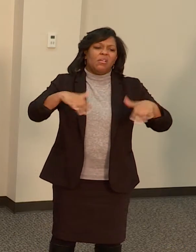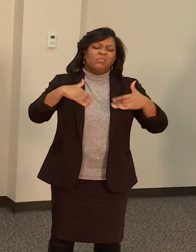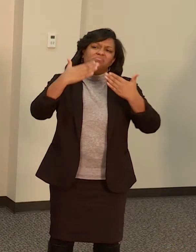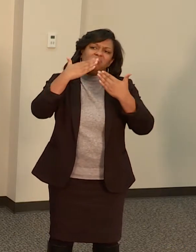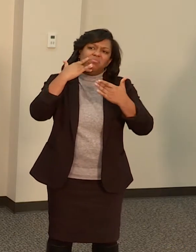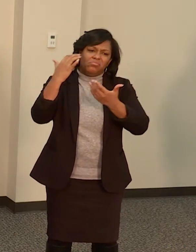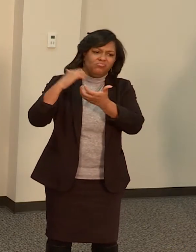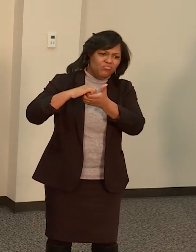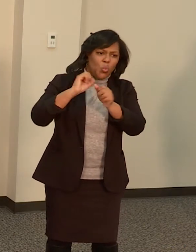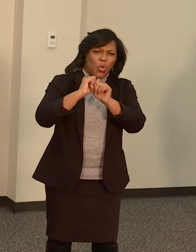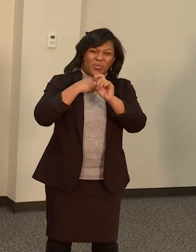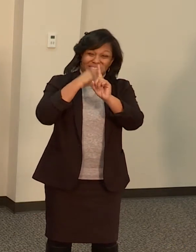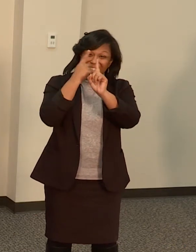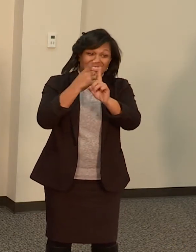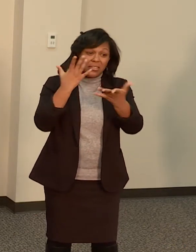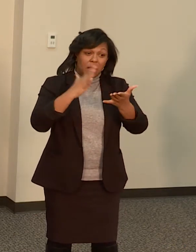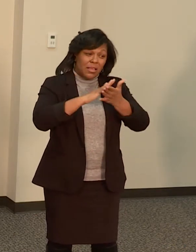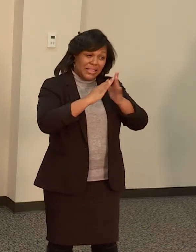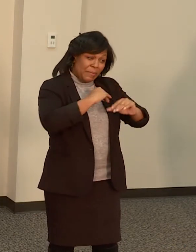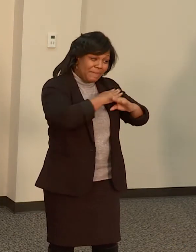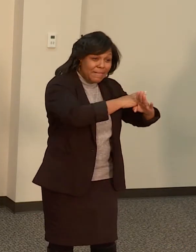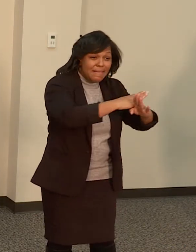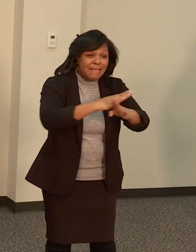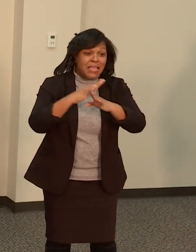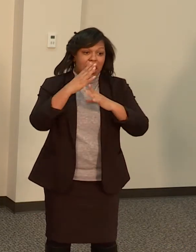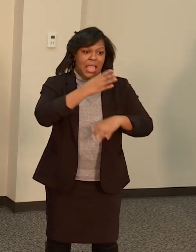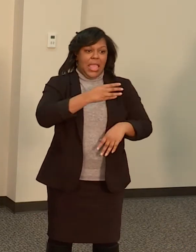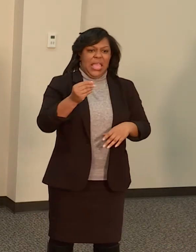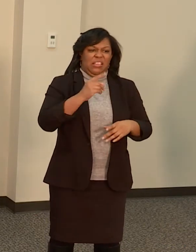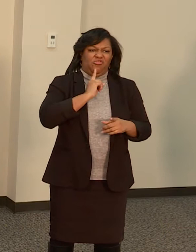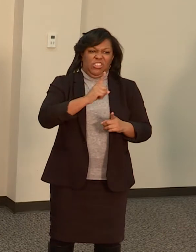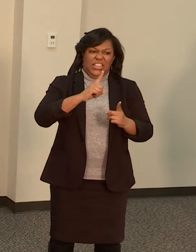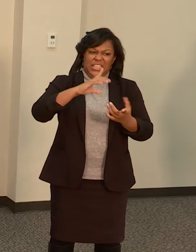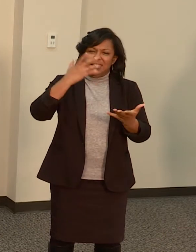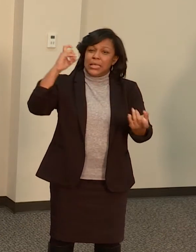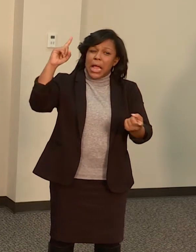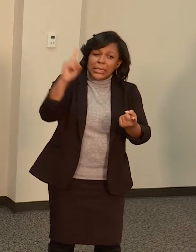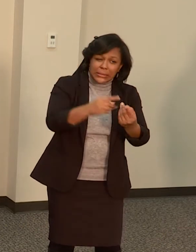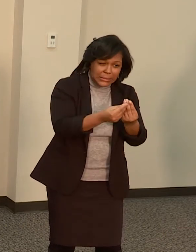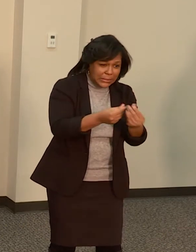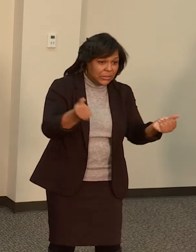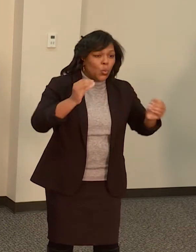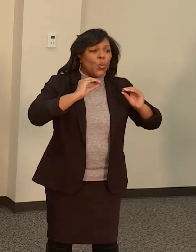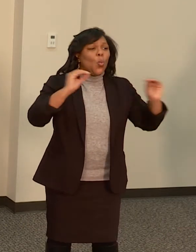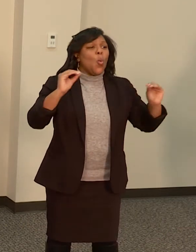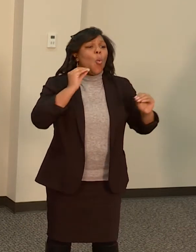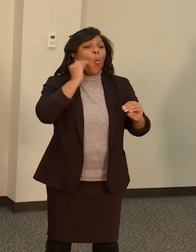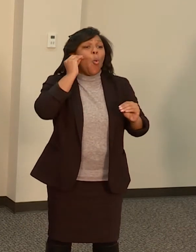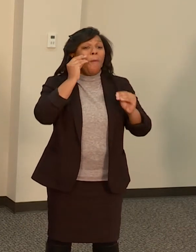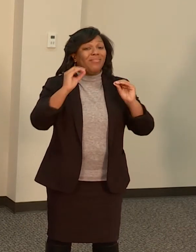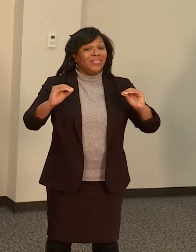and eliminating homelessness. And so thank you again, Mayor Frey and to all the partners.